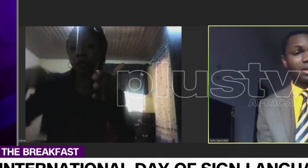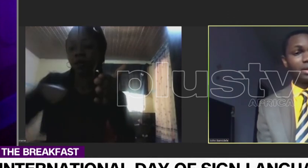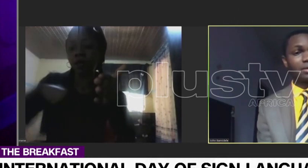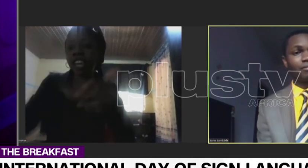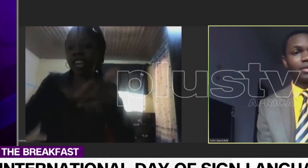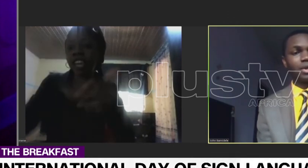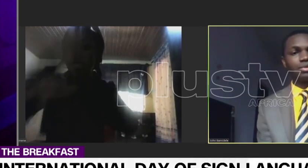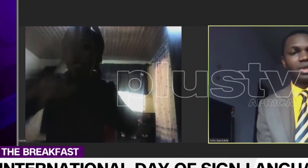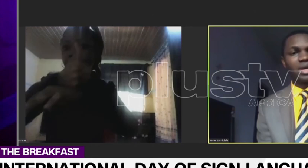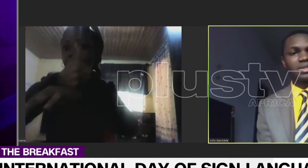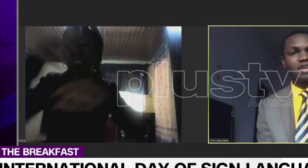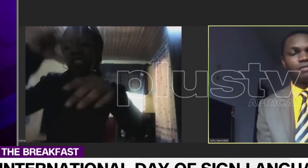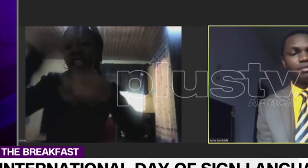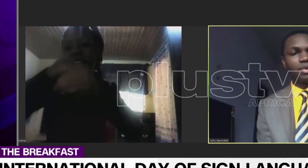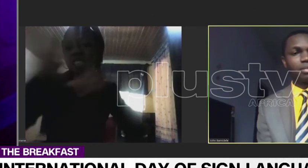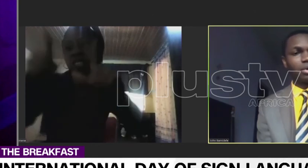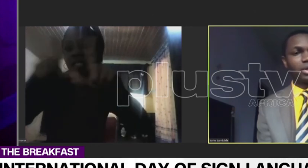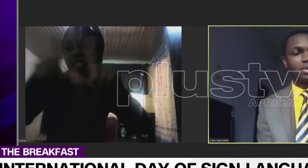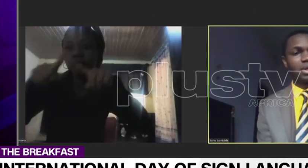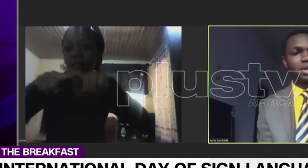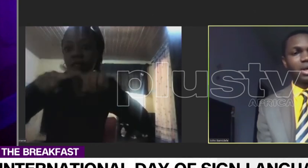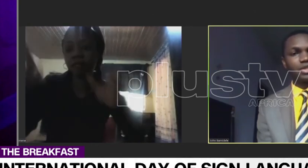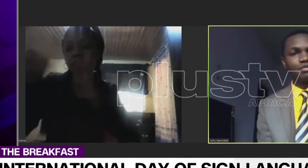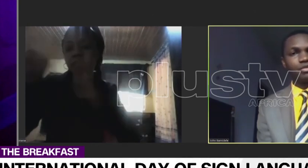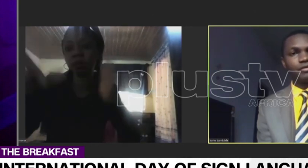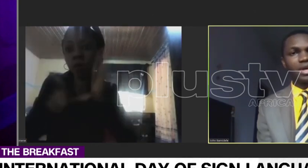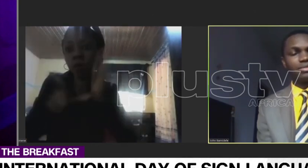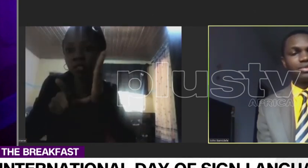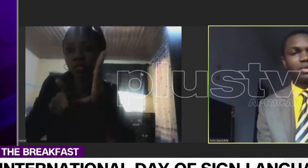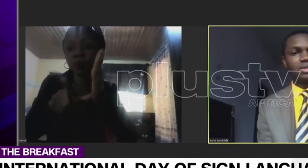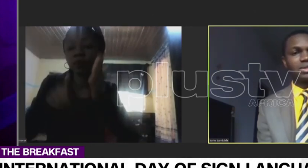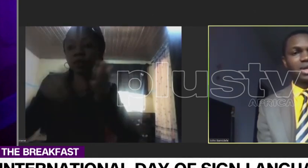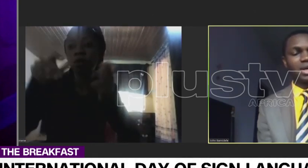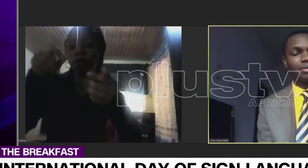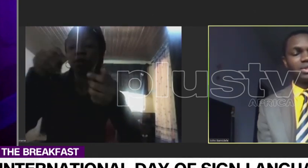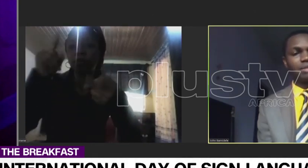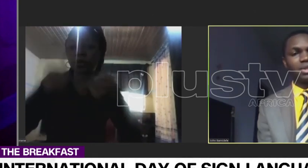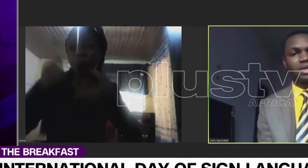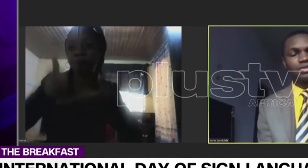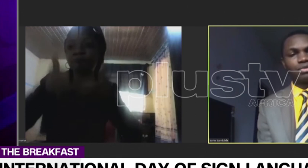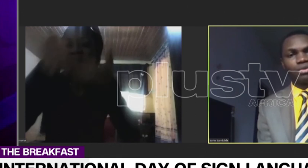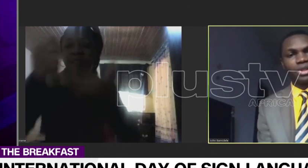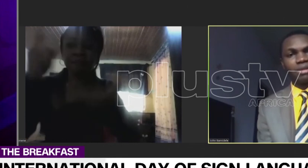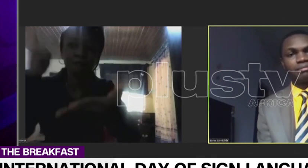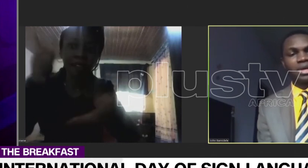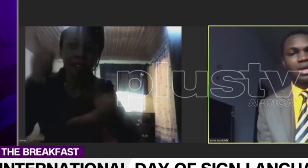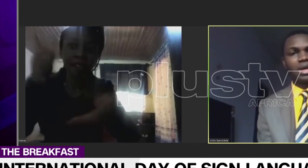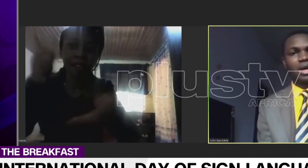to get deaf people employed and this move them to get sign language interpreters to work with them. And